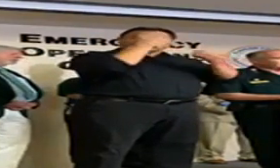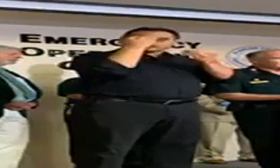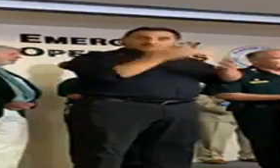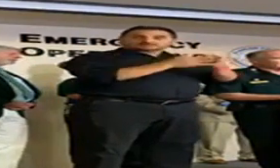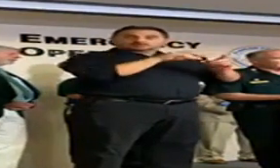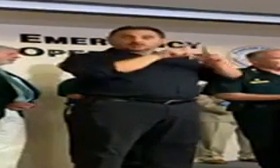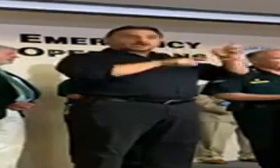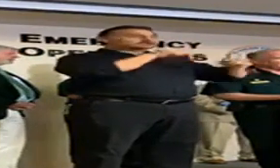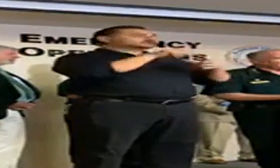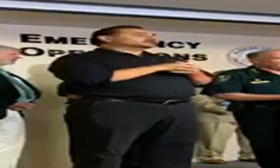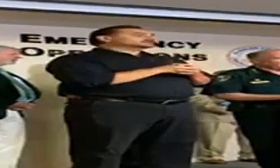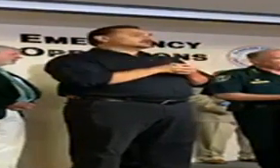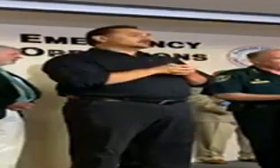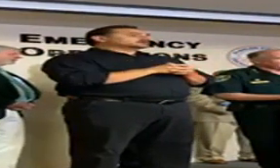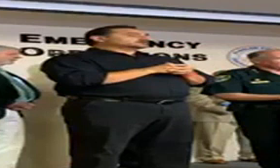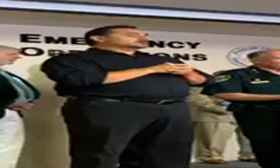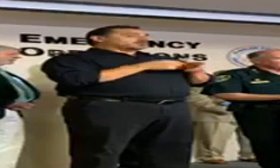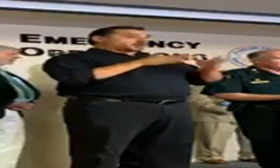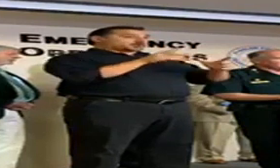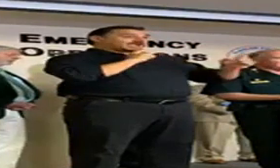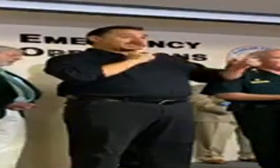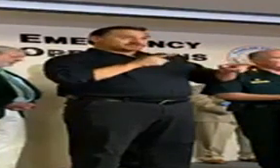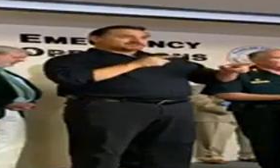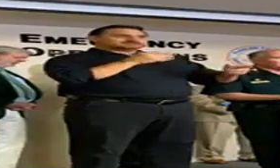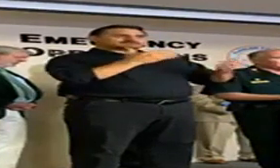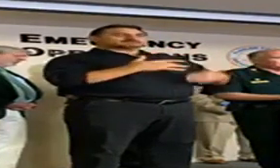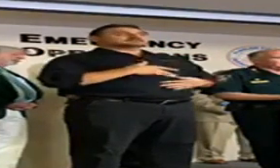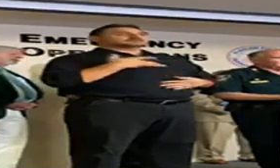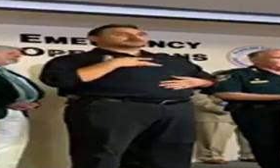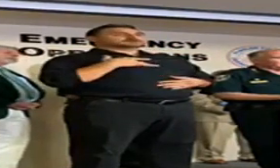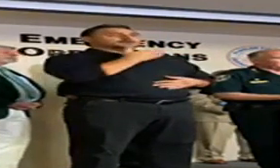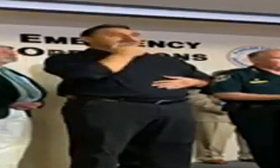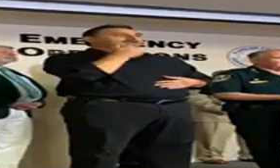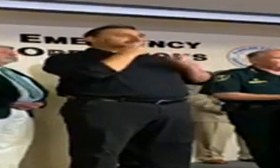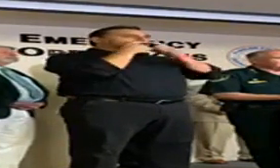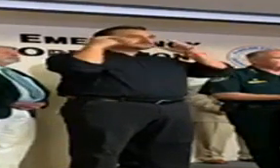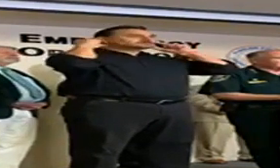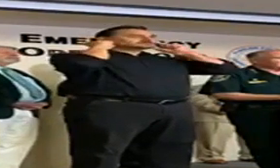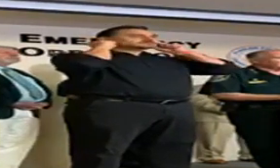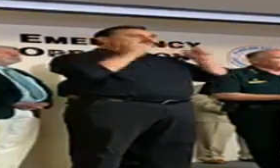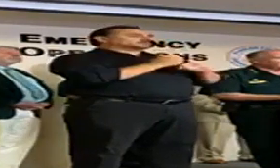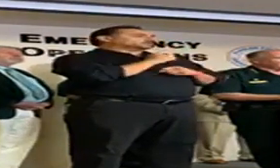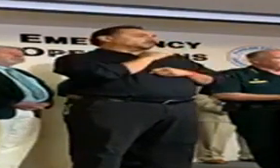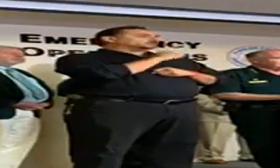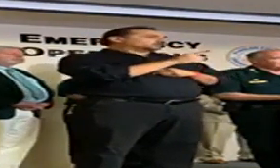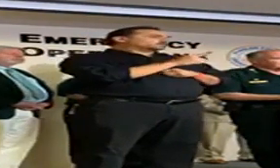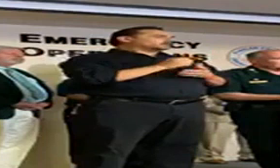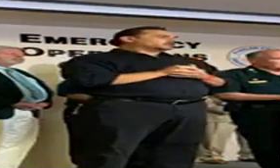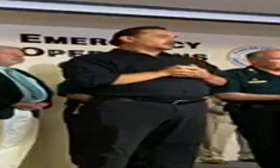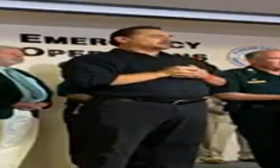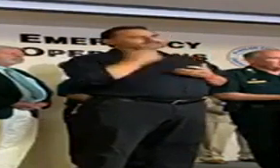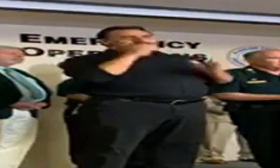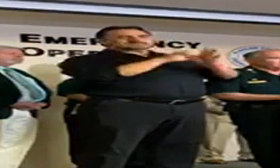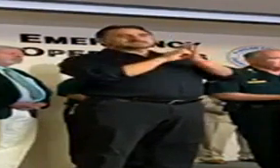questions, the way they were answered, they may need to wear a face mask just to ensure. For